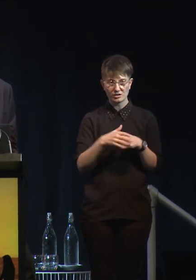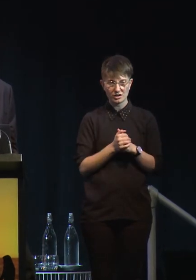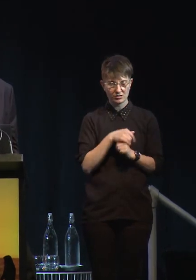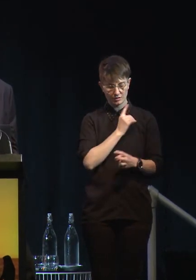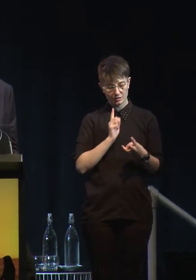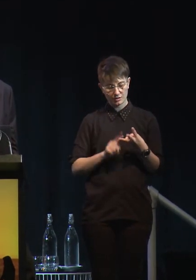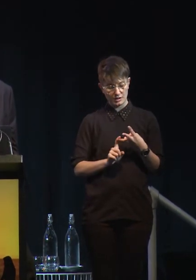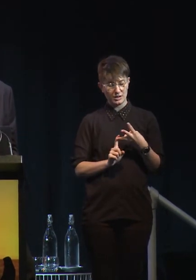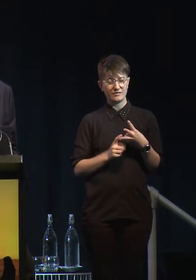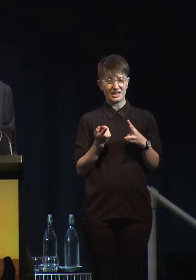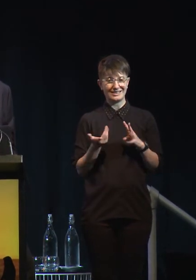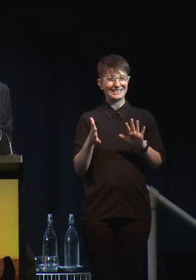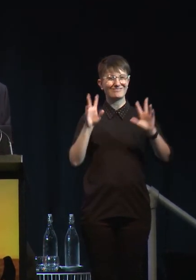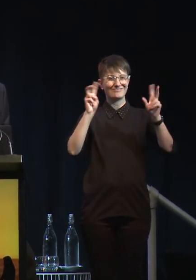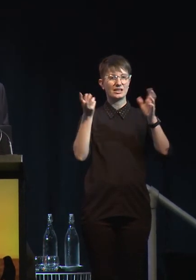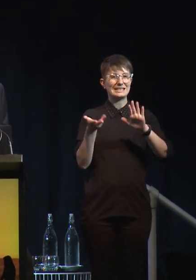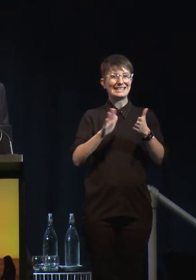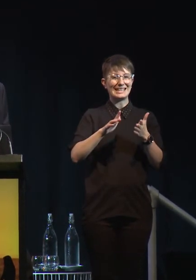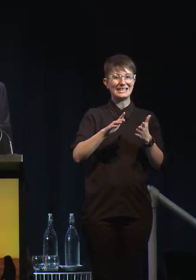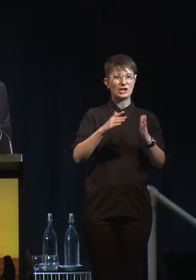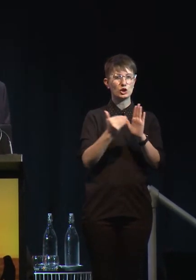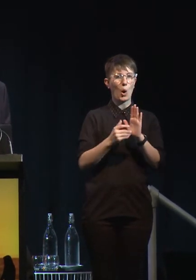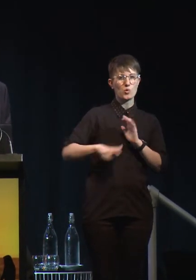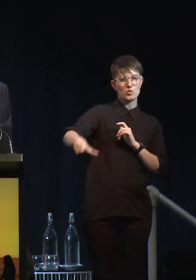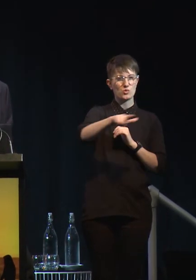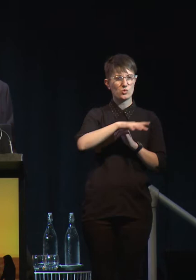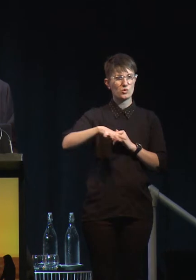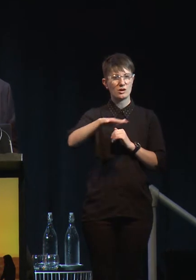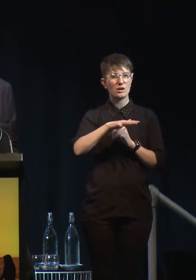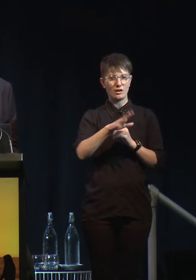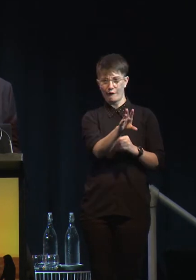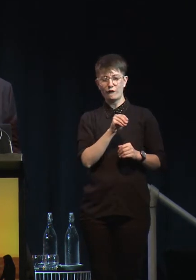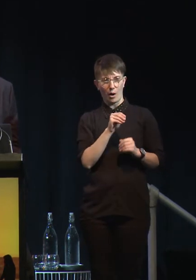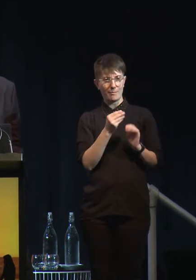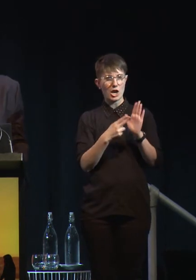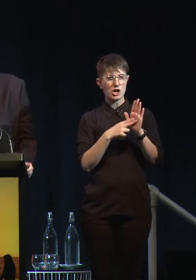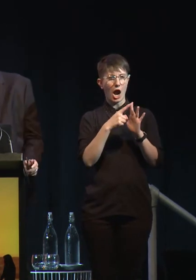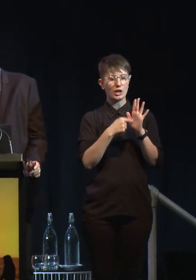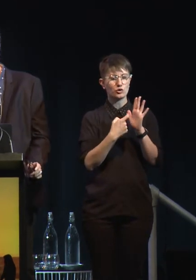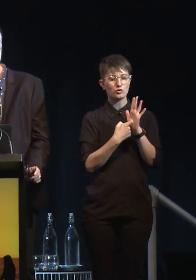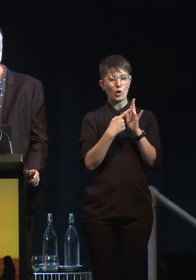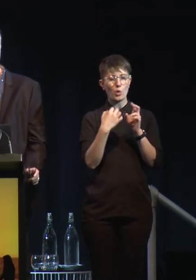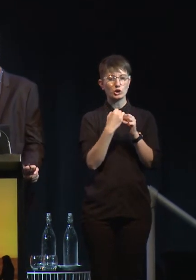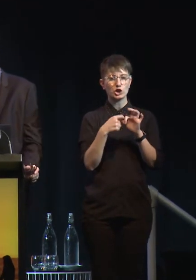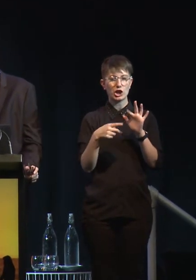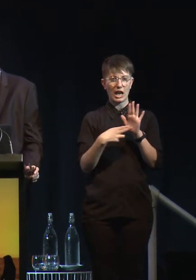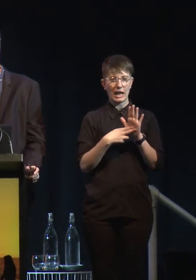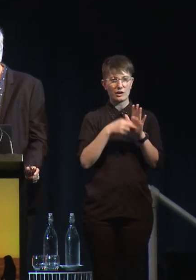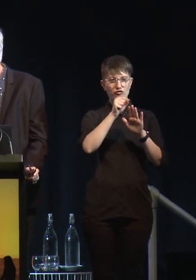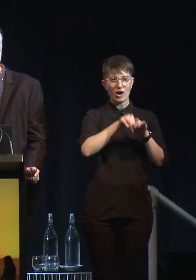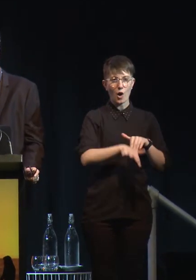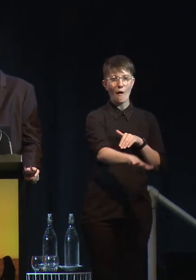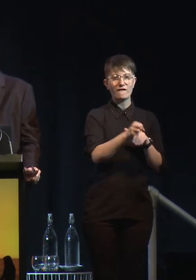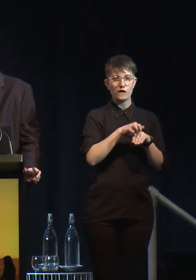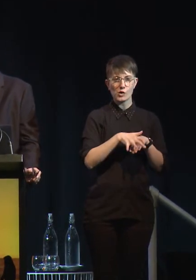The dead zones that are created from the nitrogen runoff, and you always talk about how a lot of farmers are just